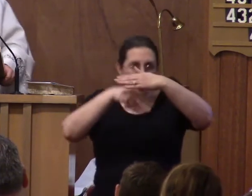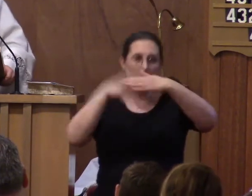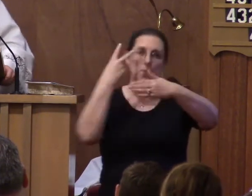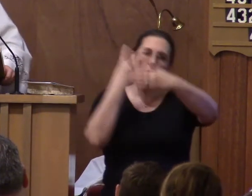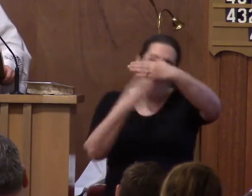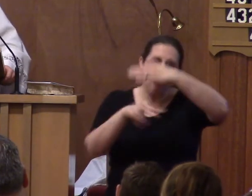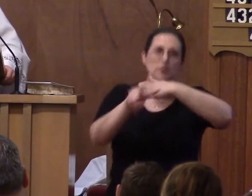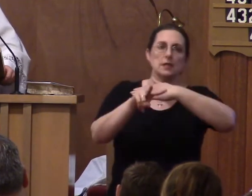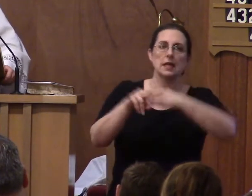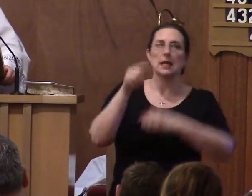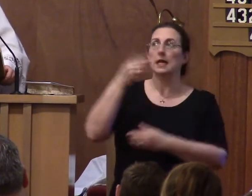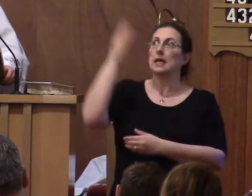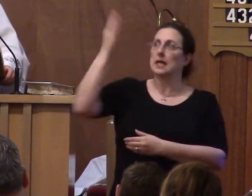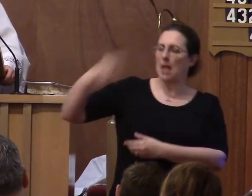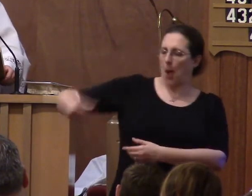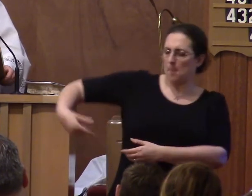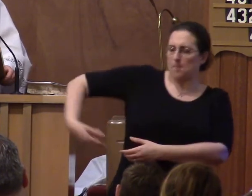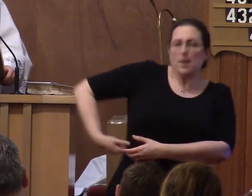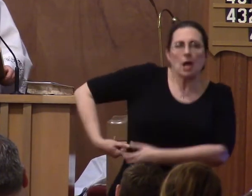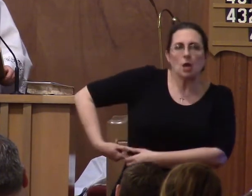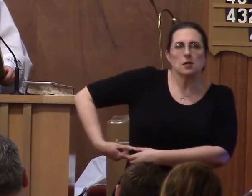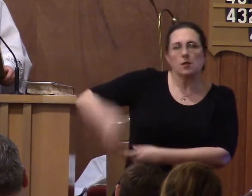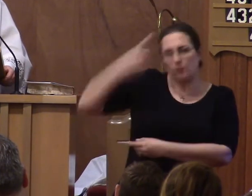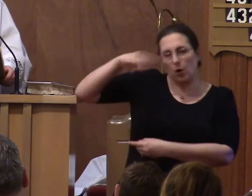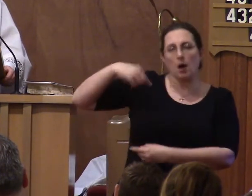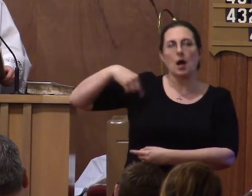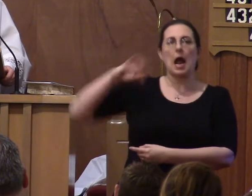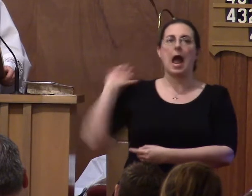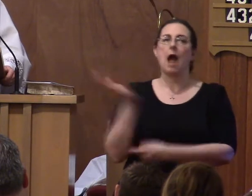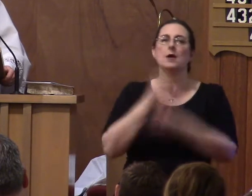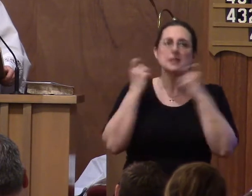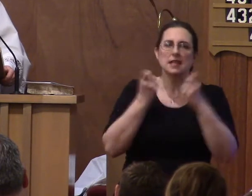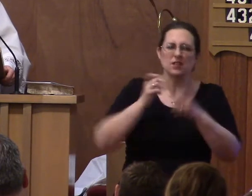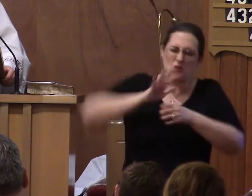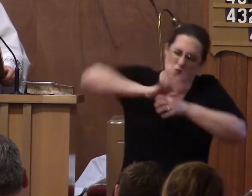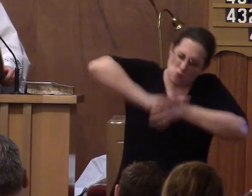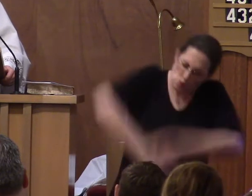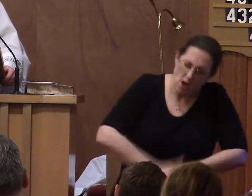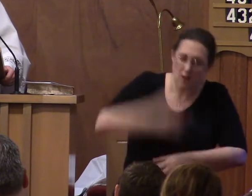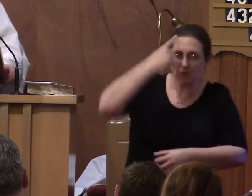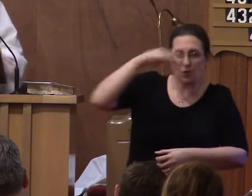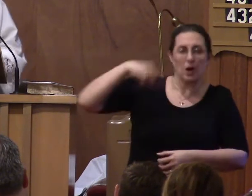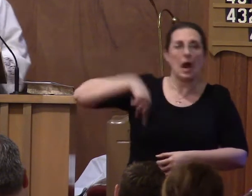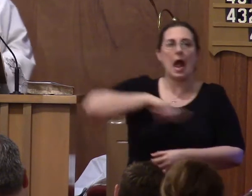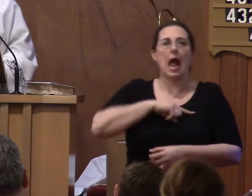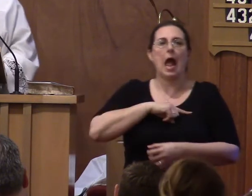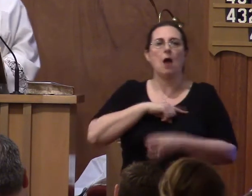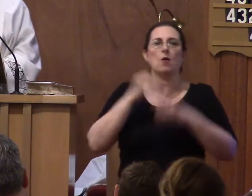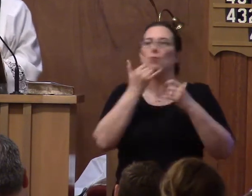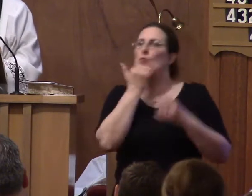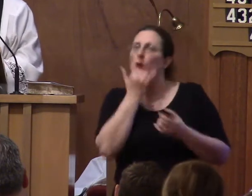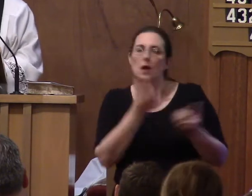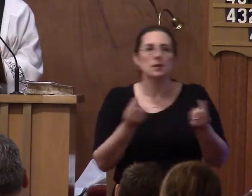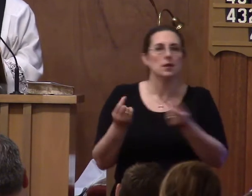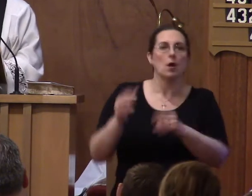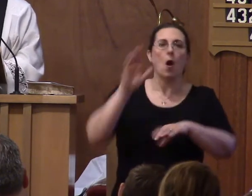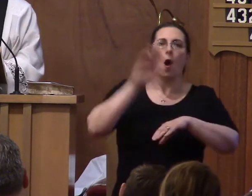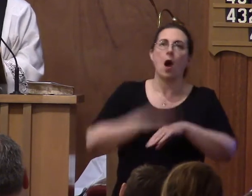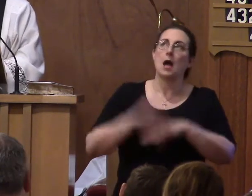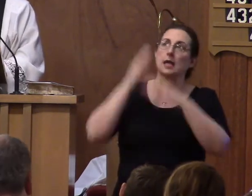was pierced for our transgressions. He was crushed for our iniquities. Upon Him was the chastisement that brought us peace, and